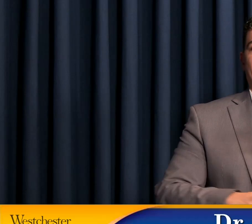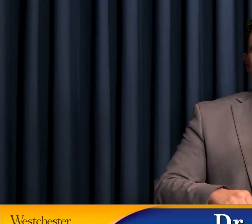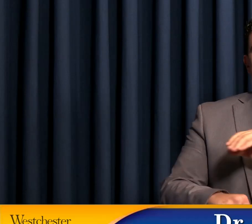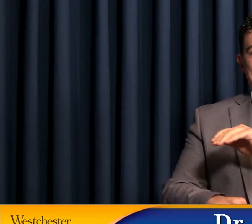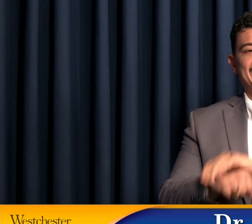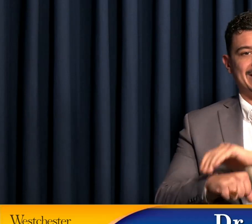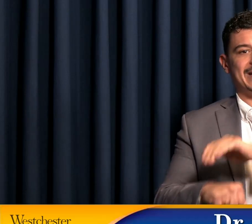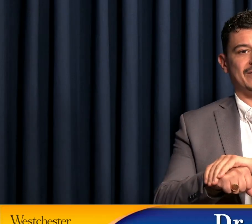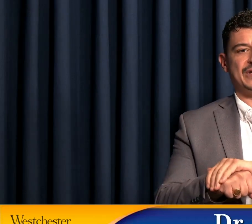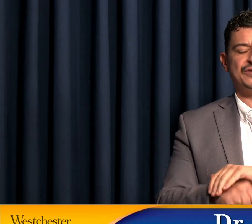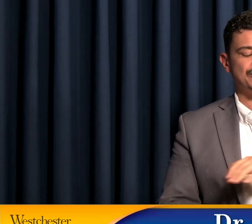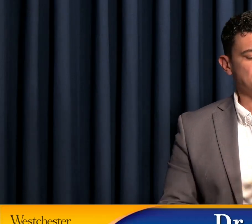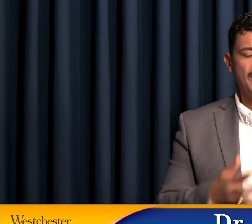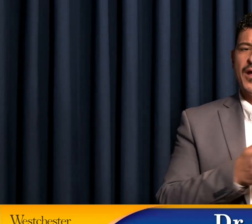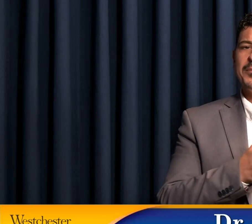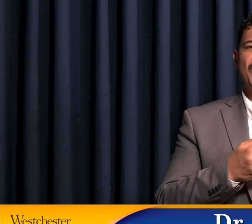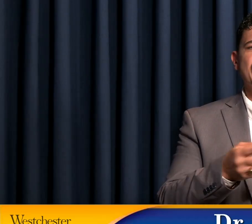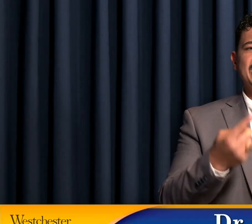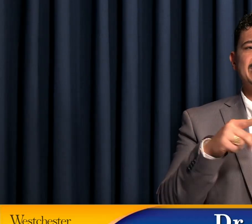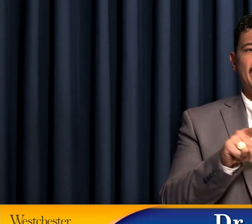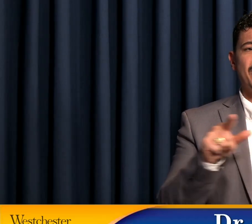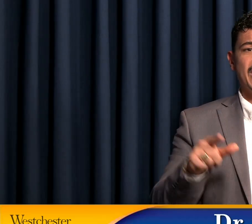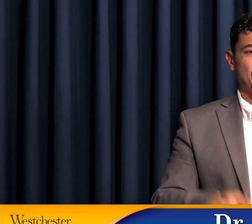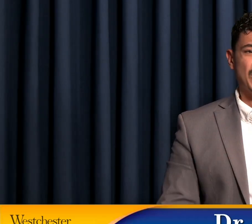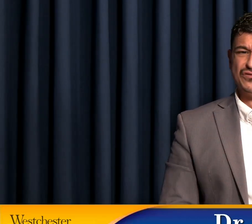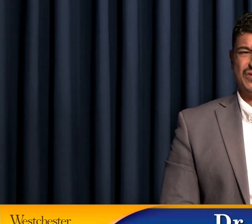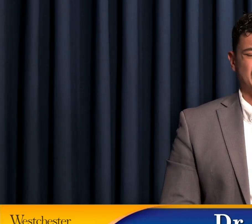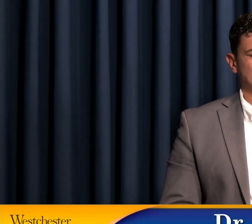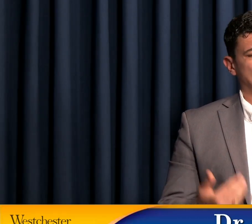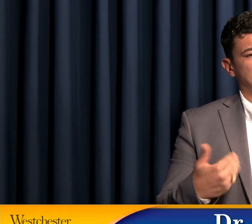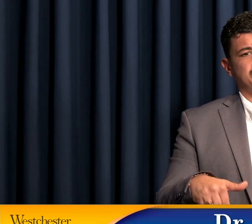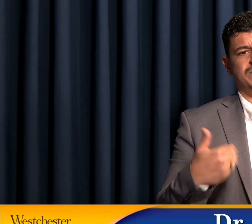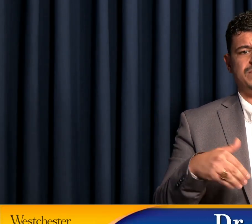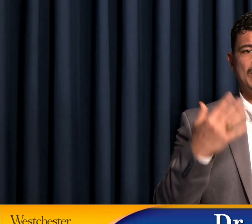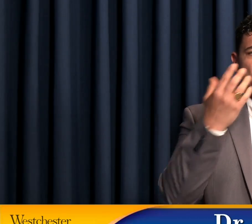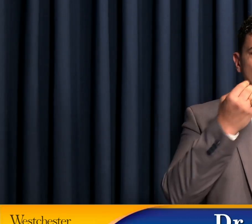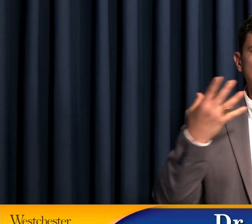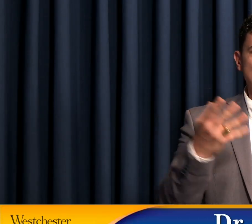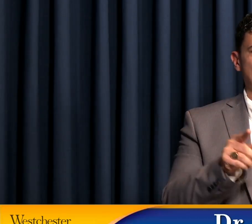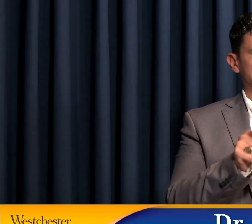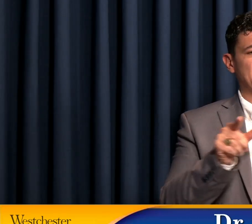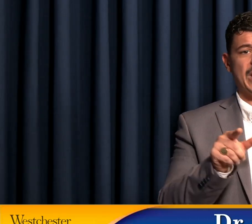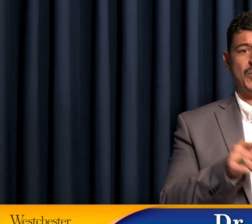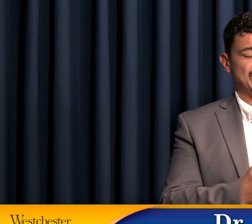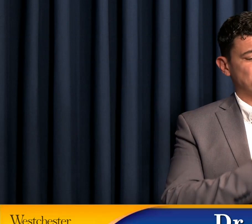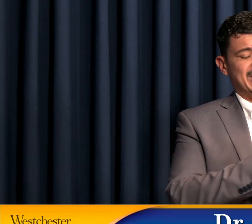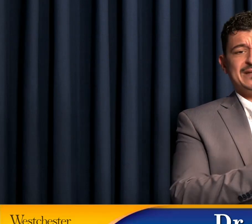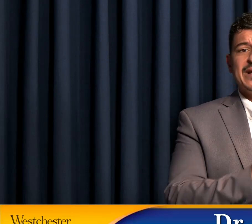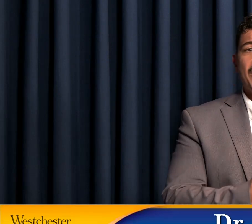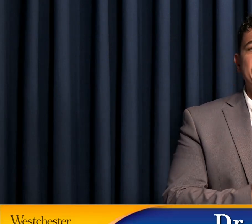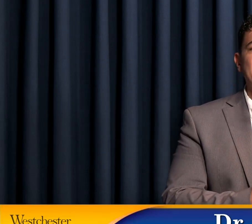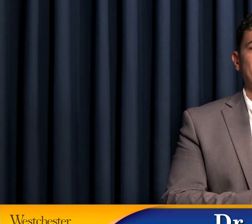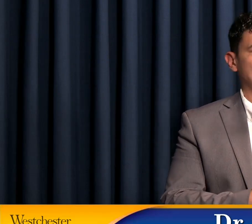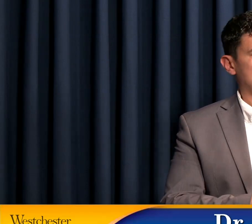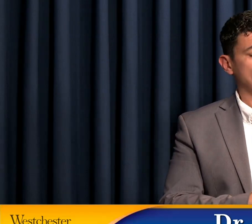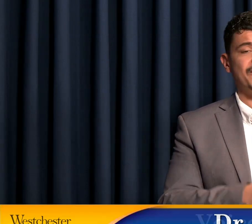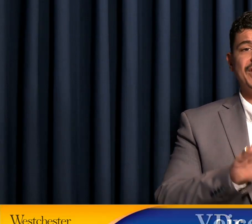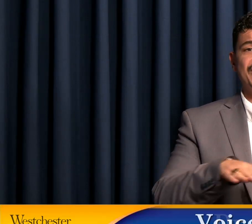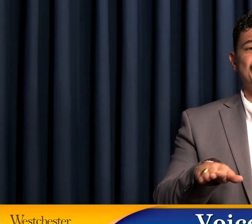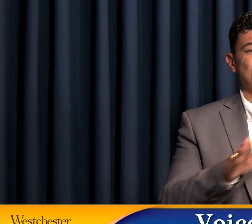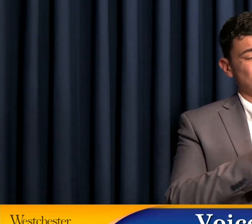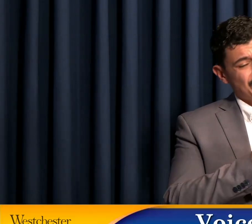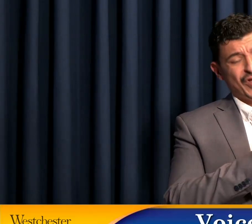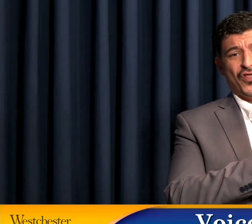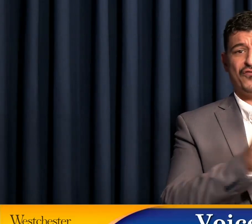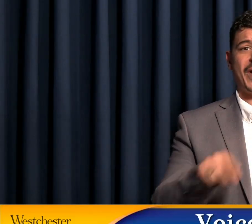Sign Language, ASL, and also English. American Sign Language is a beautiful language that has helped deaf